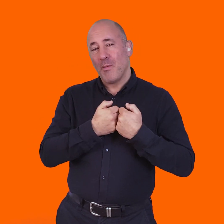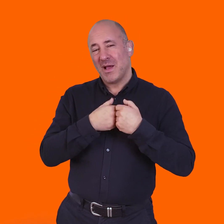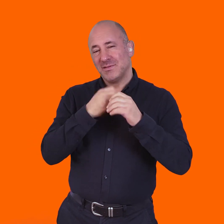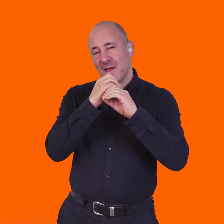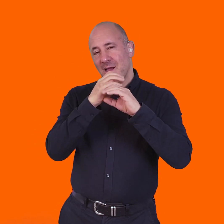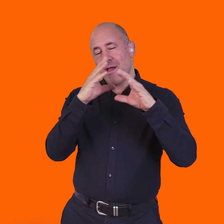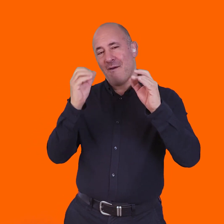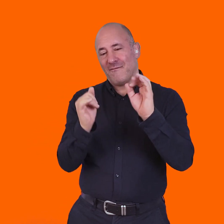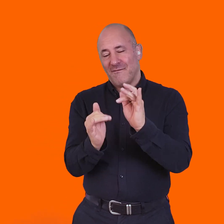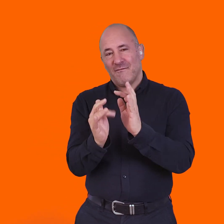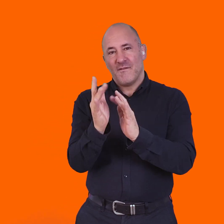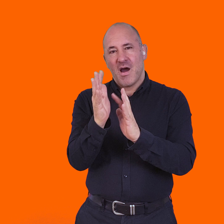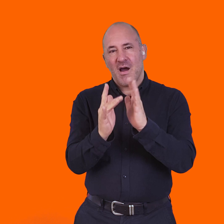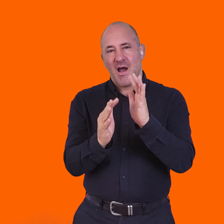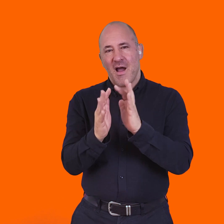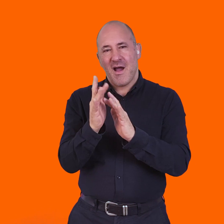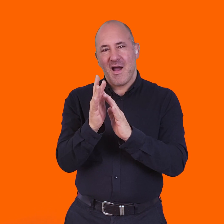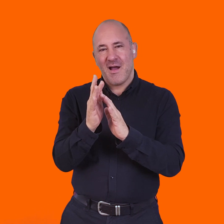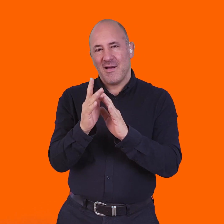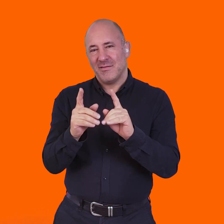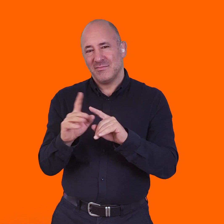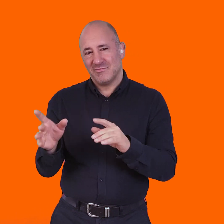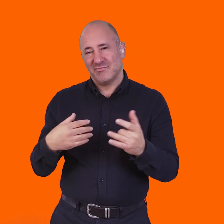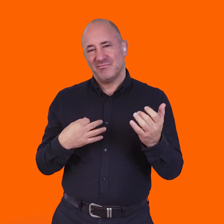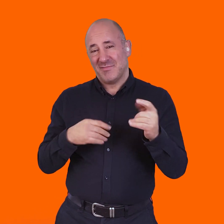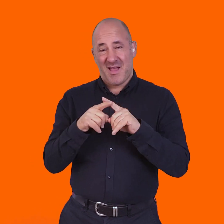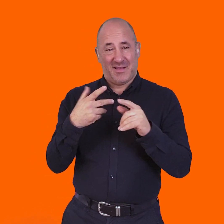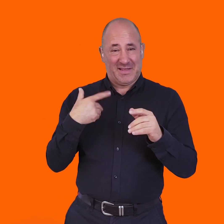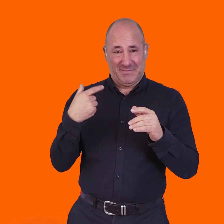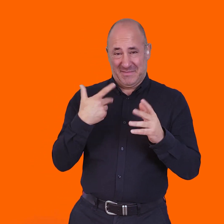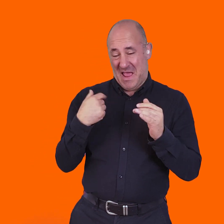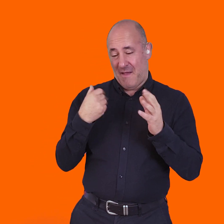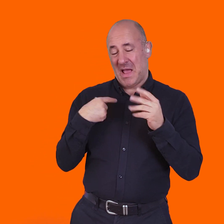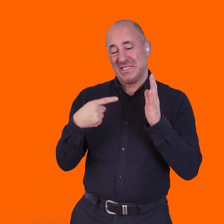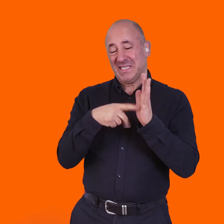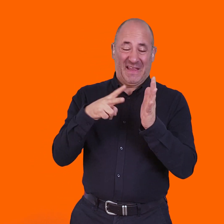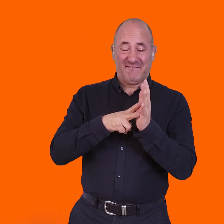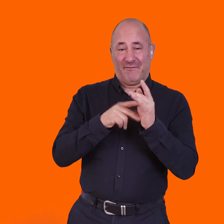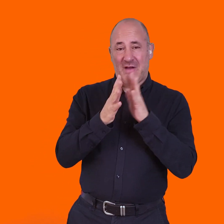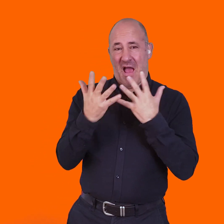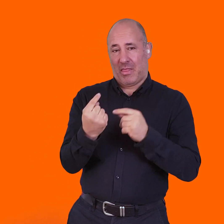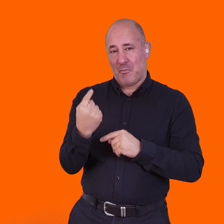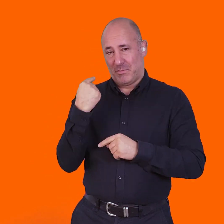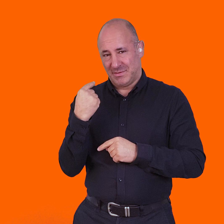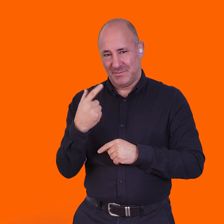I, sort of, fell in love immediately with the, kind of, romantic idea of sitting